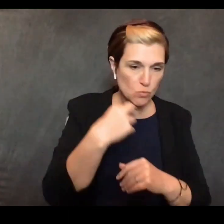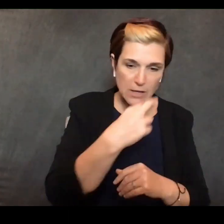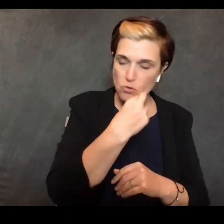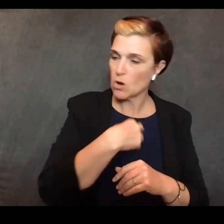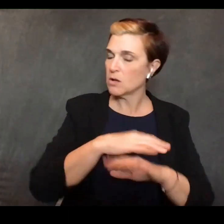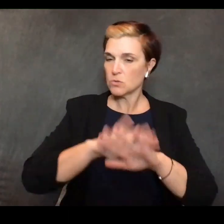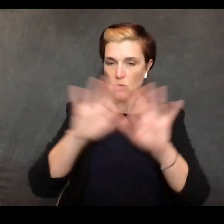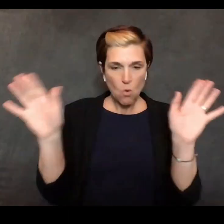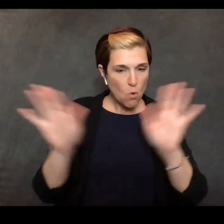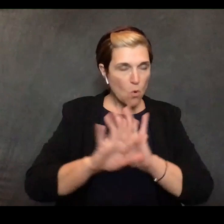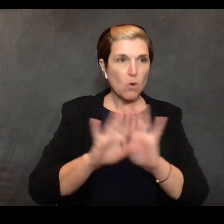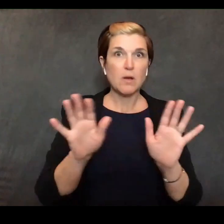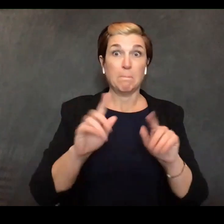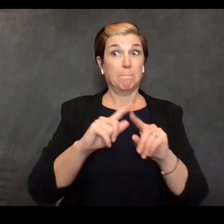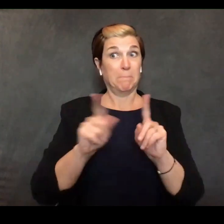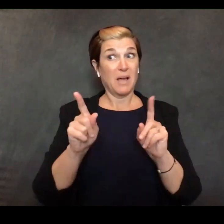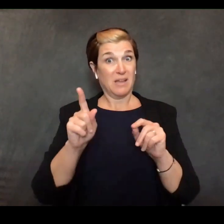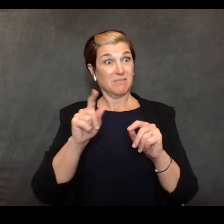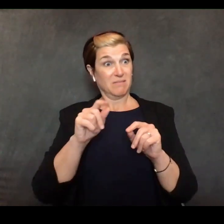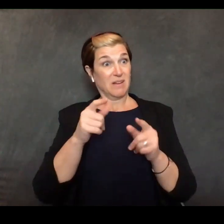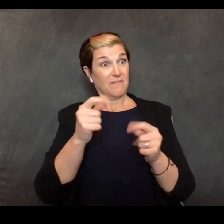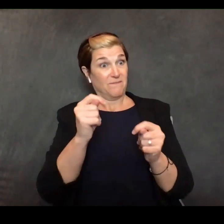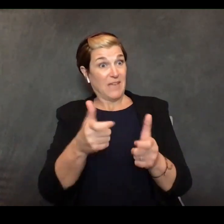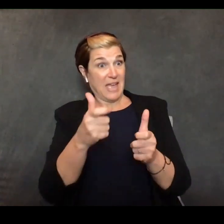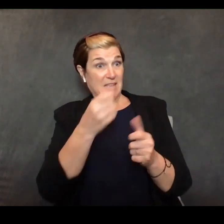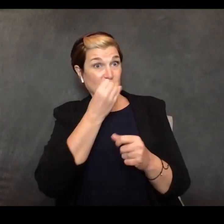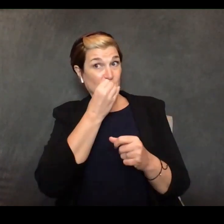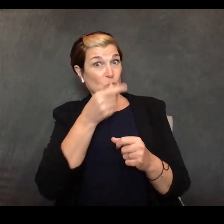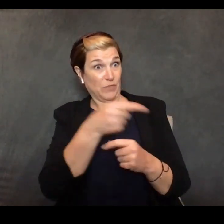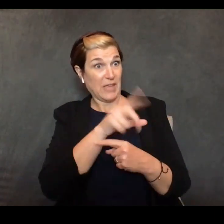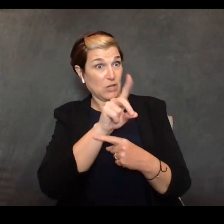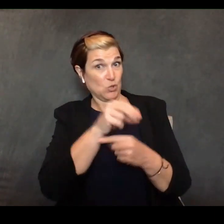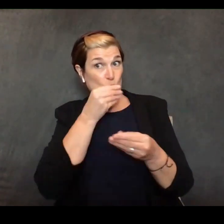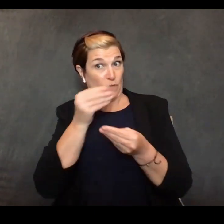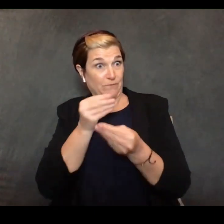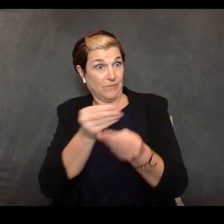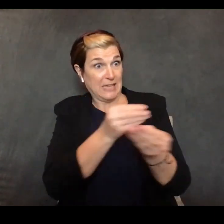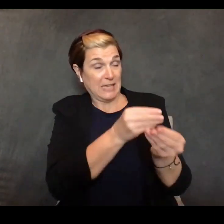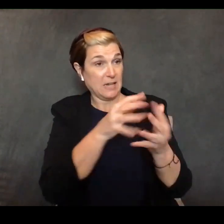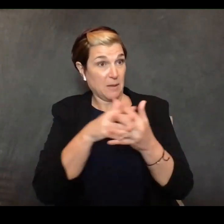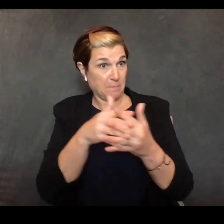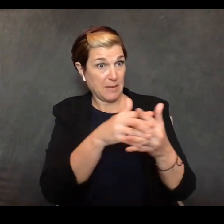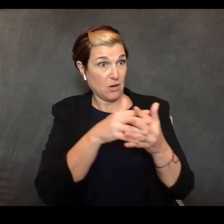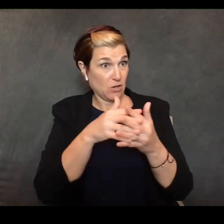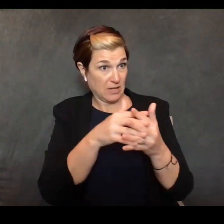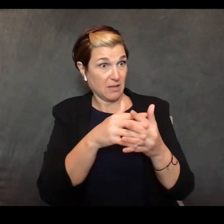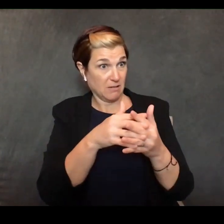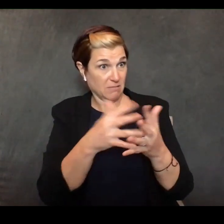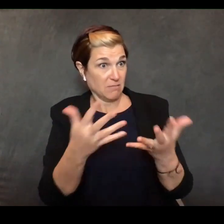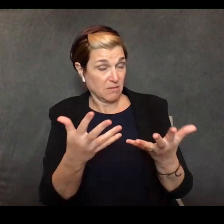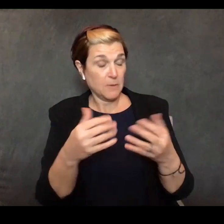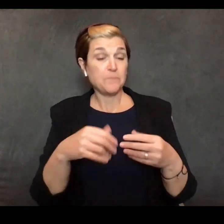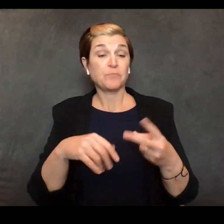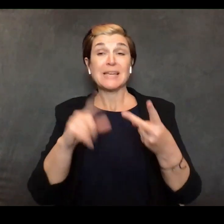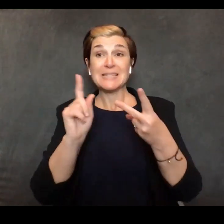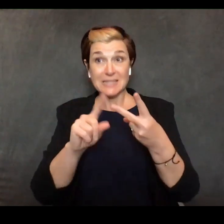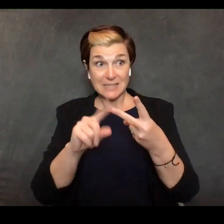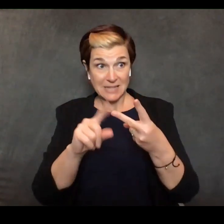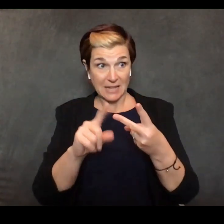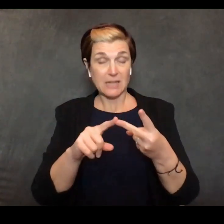a big part of america and i expect they're going to feed a bigger part of america the second thing they asked me to emphasize i wasn't going to